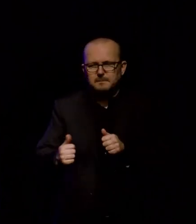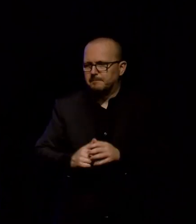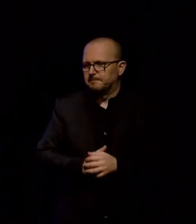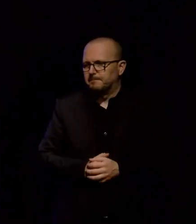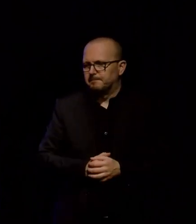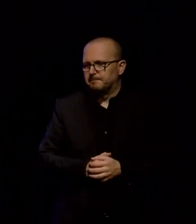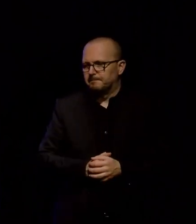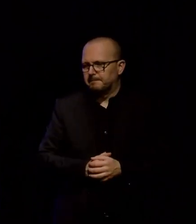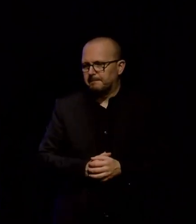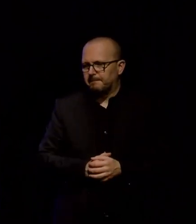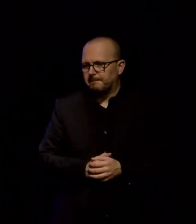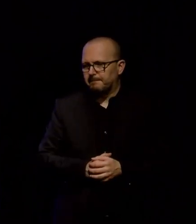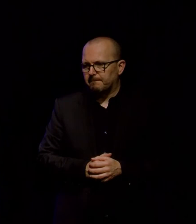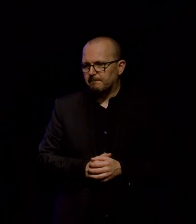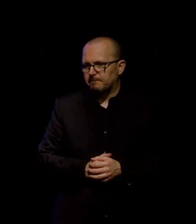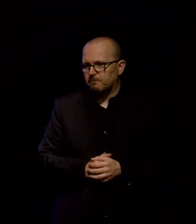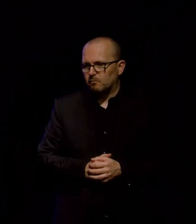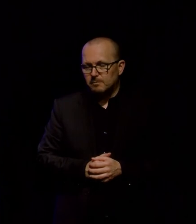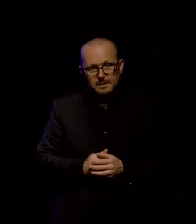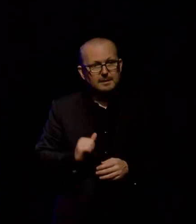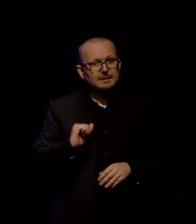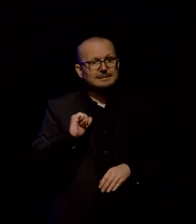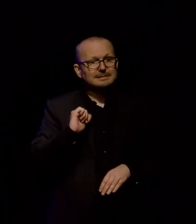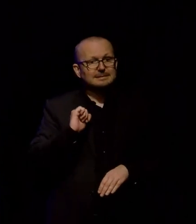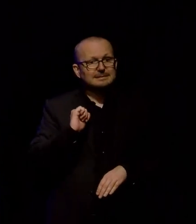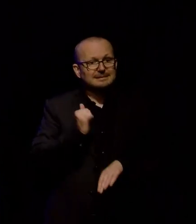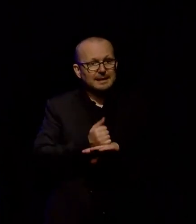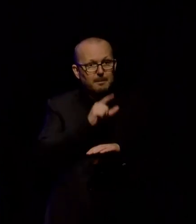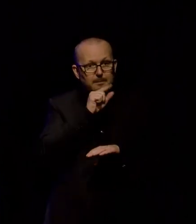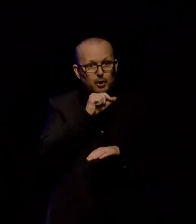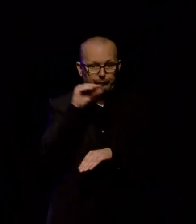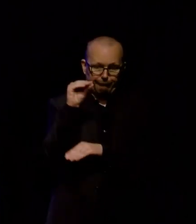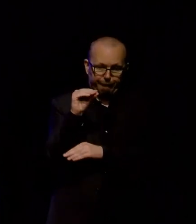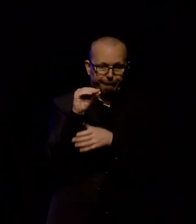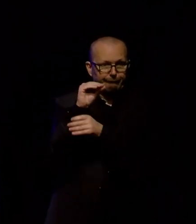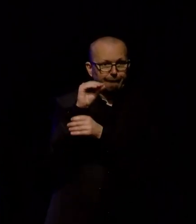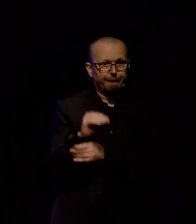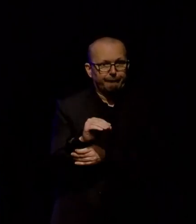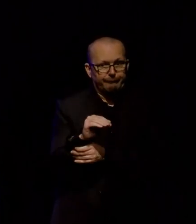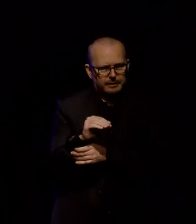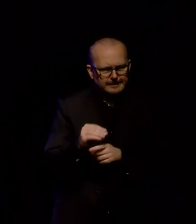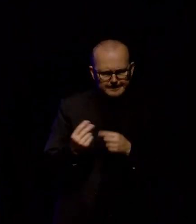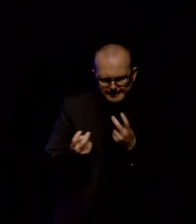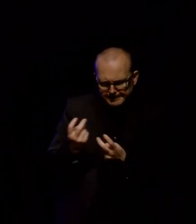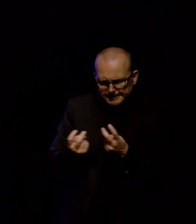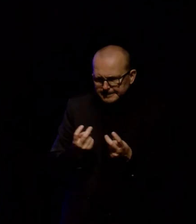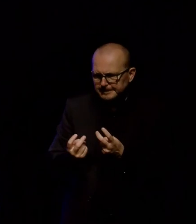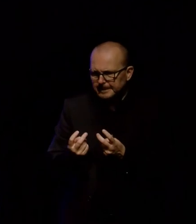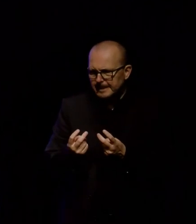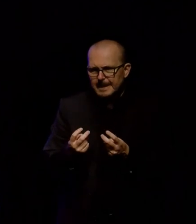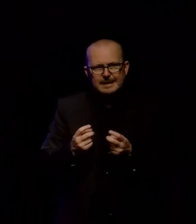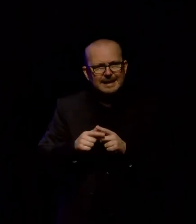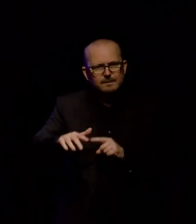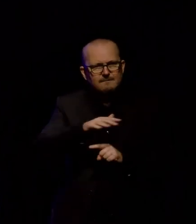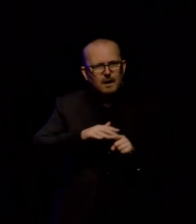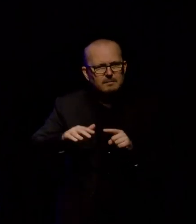Installing the birds requires finding a suitable location, rocky outcrop close to flyaways, feeding grounds in a bonus pest-free